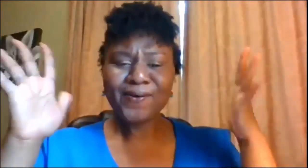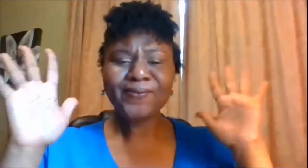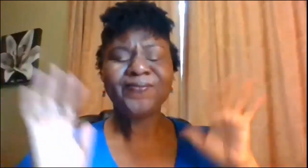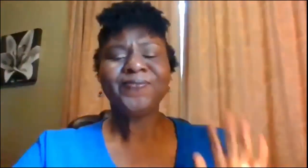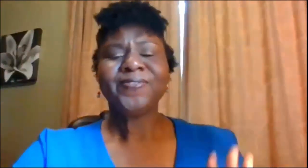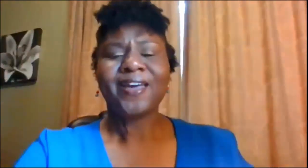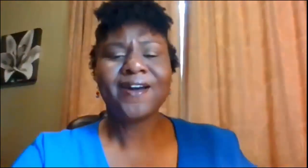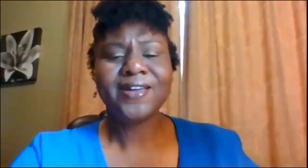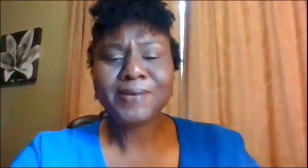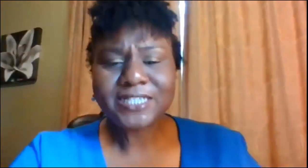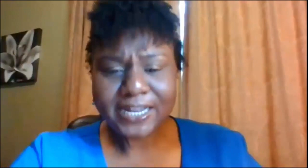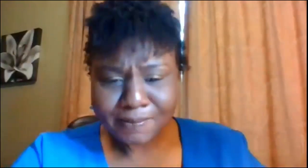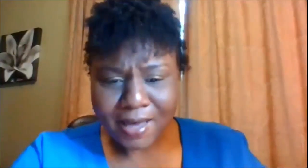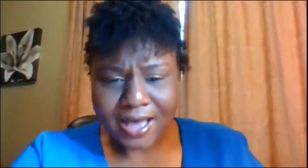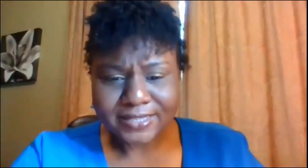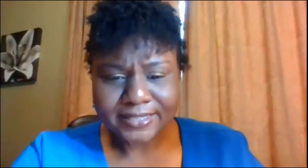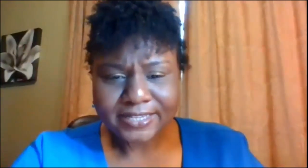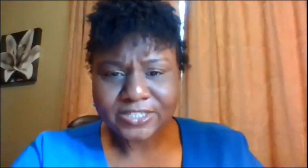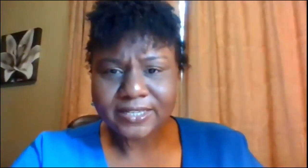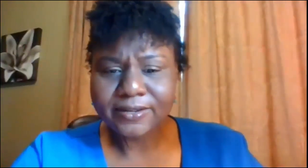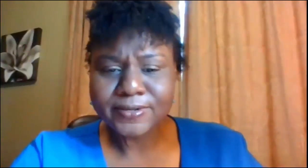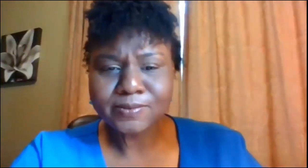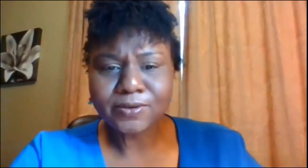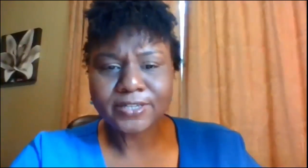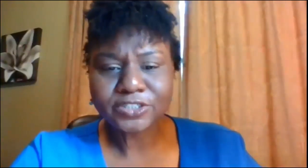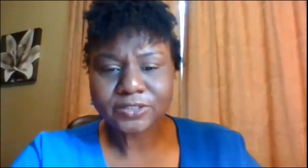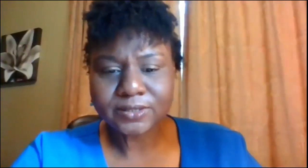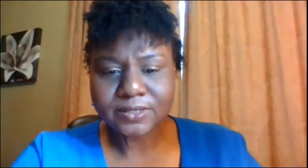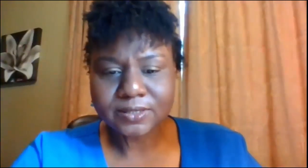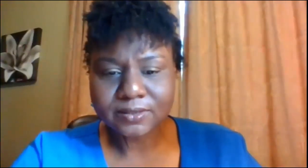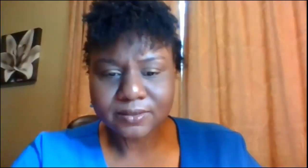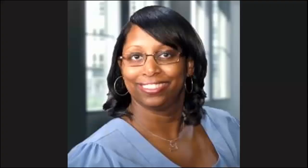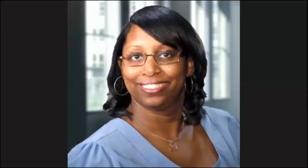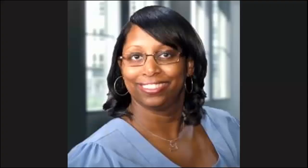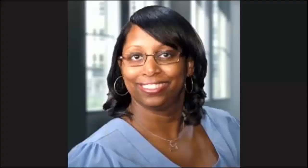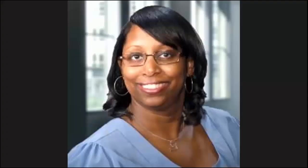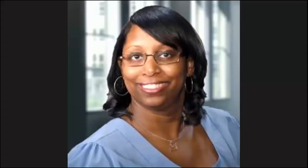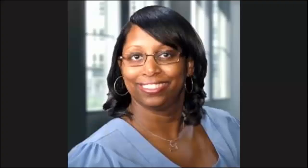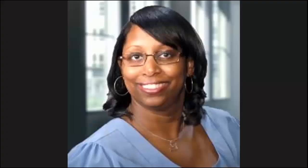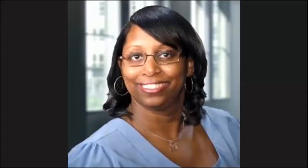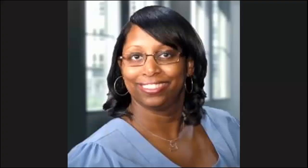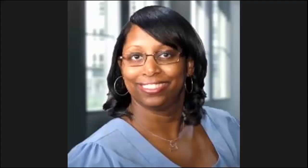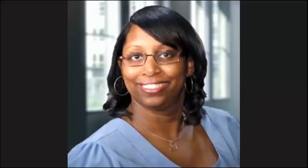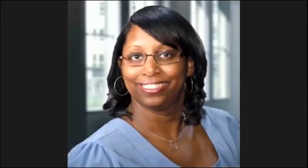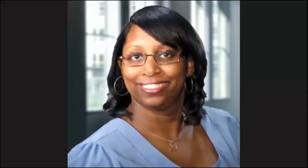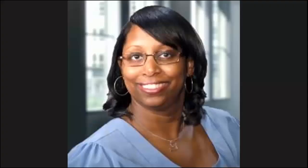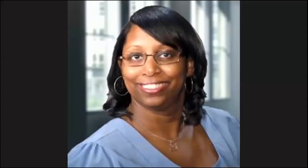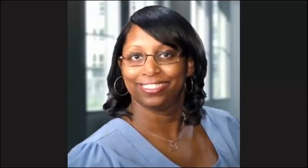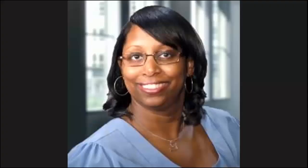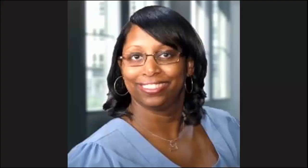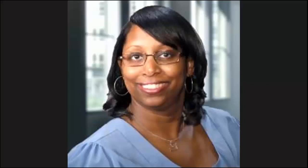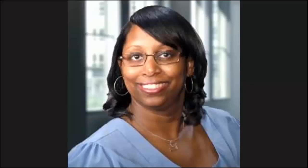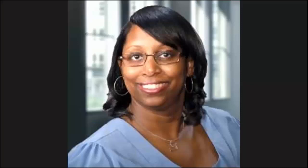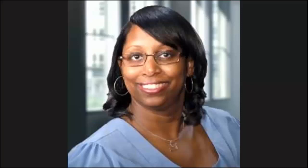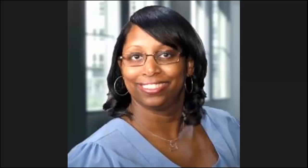all right let me check the box i think she said there were some questions we do have a question from lisa um lisa lloyd i